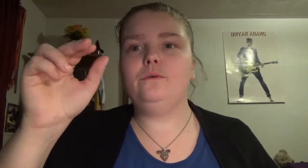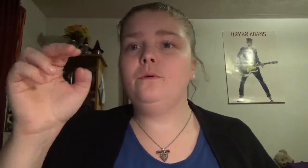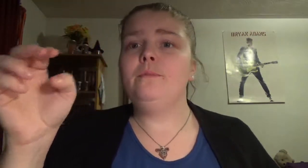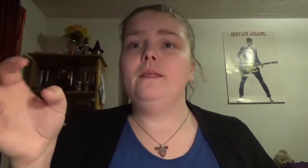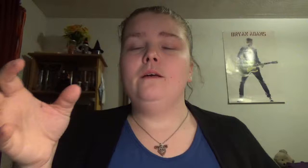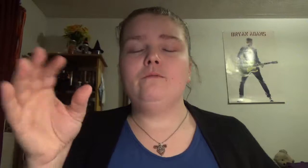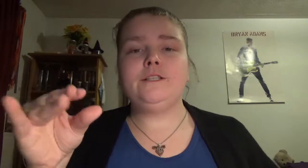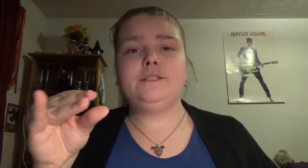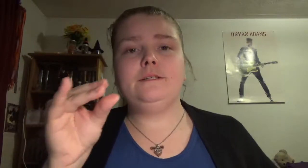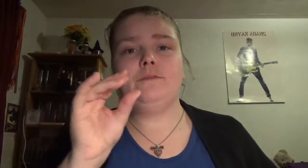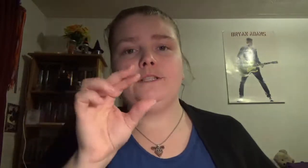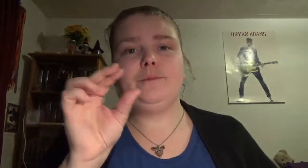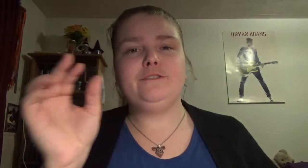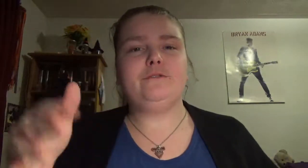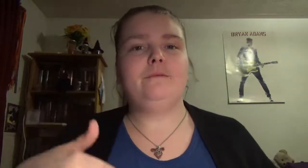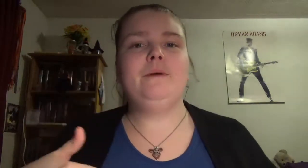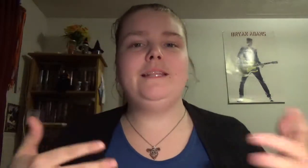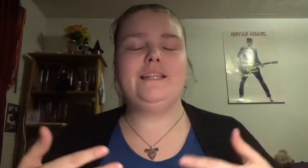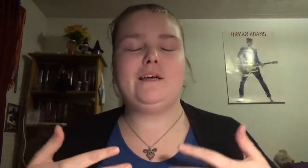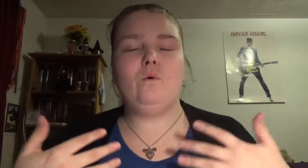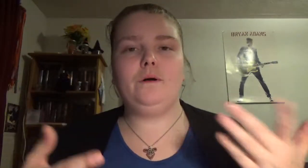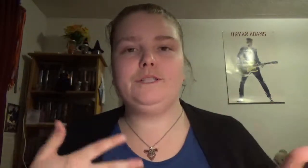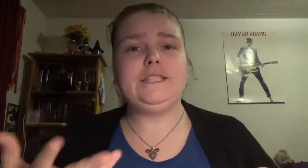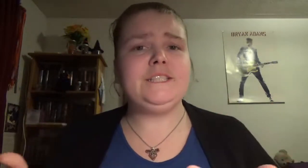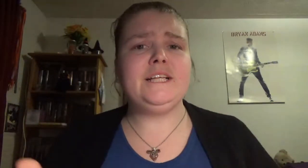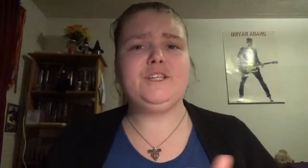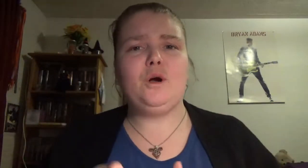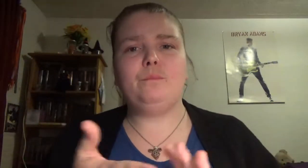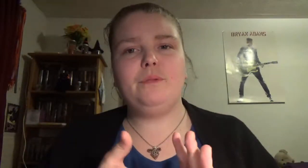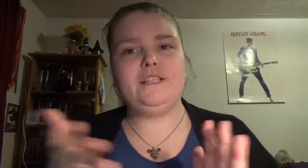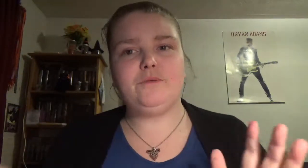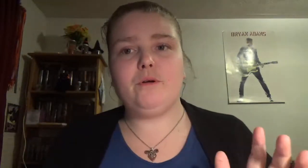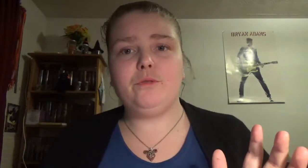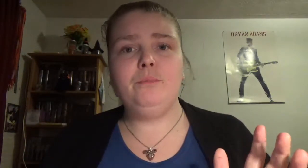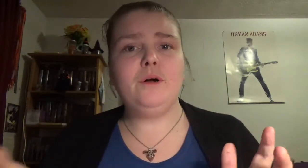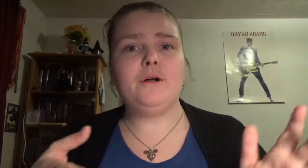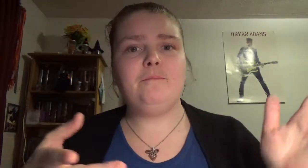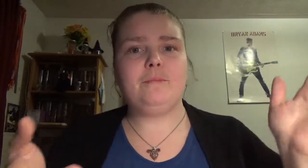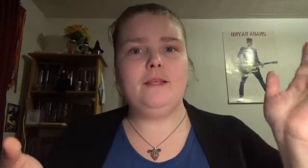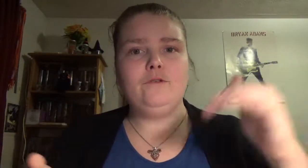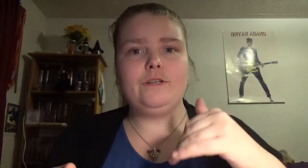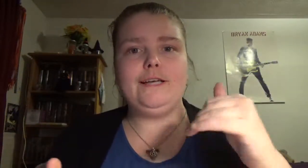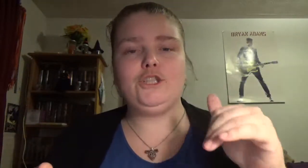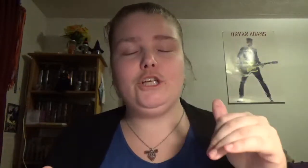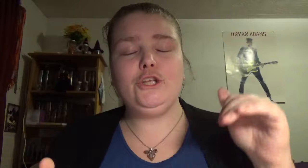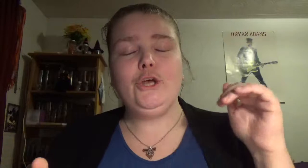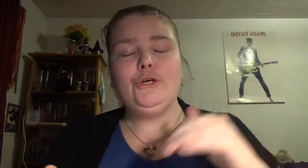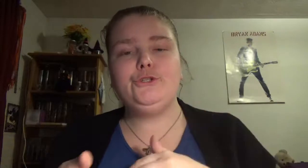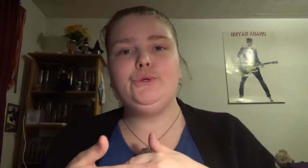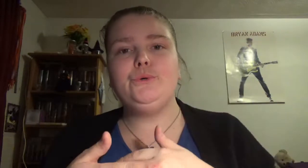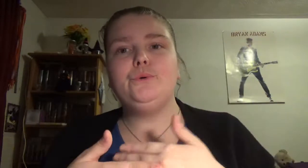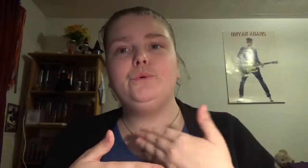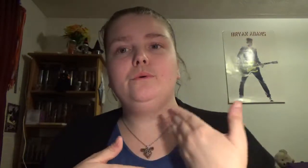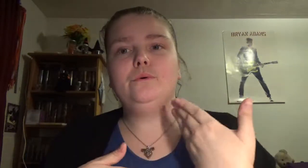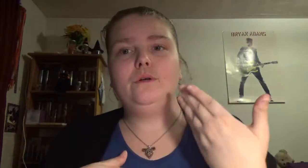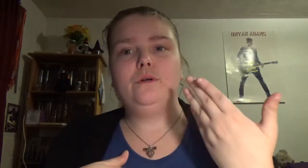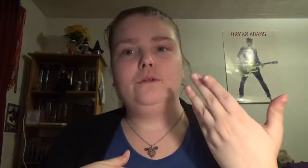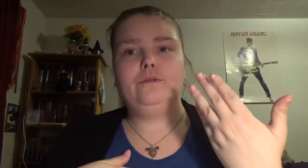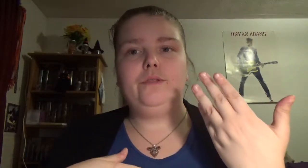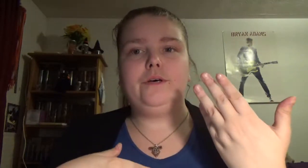rest recipes mainly like oils and incense are placed throughout the book in relation to the